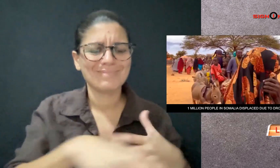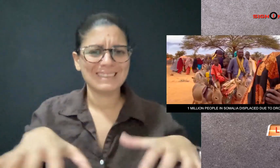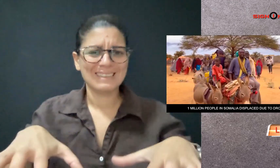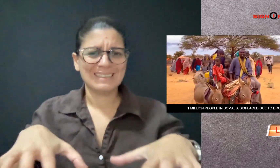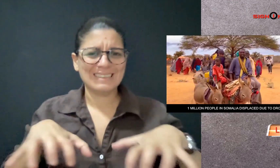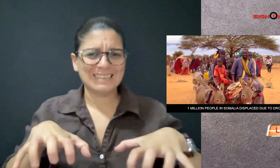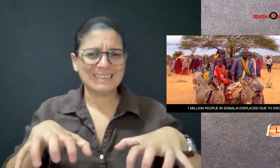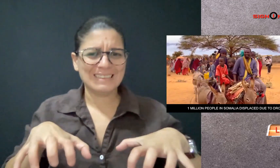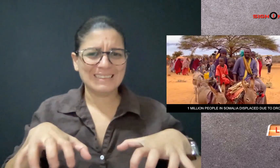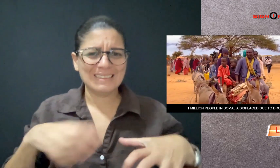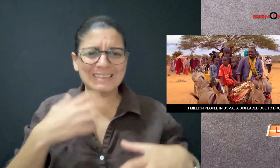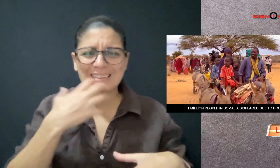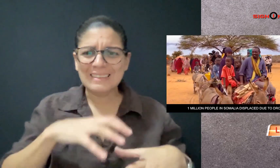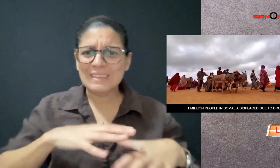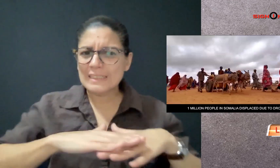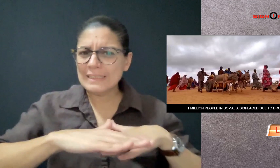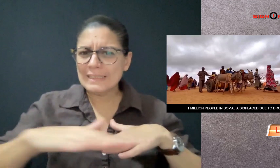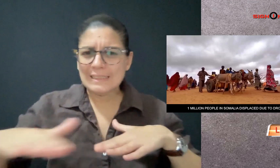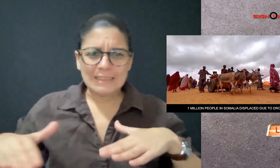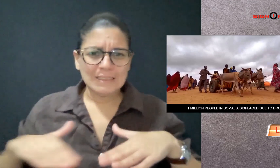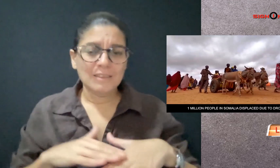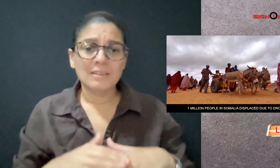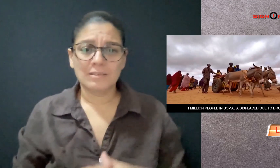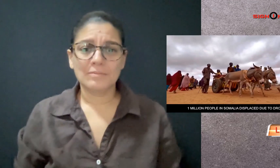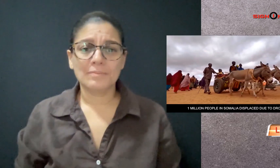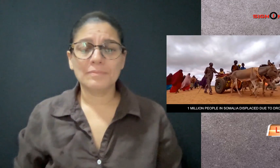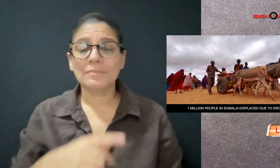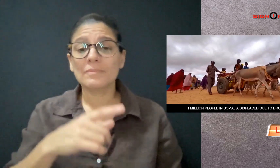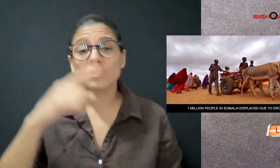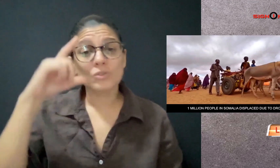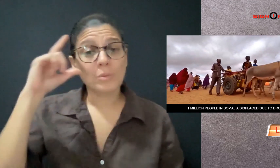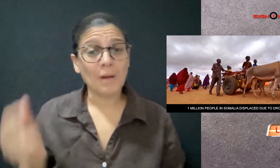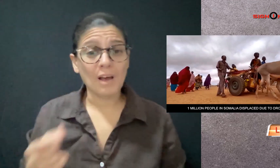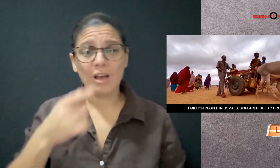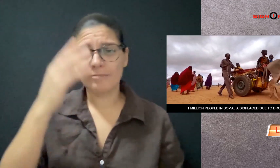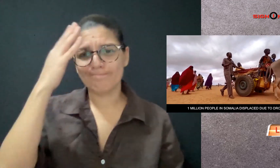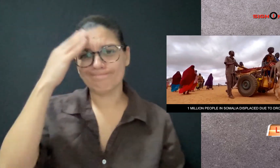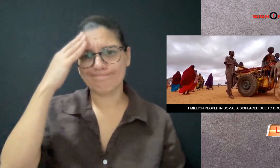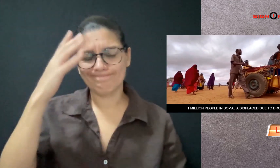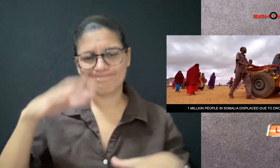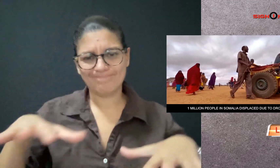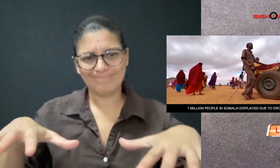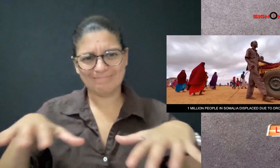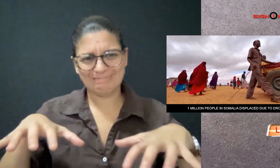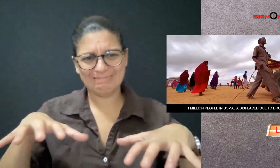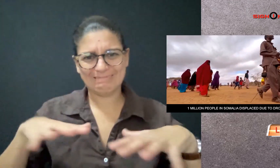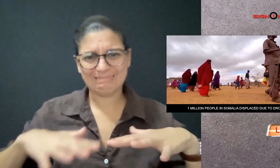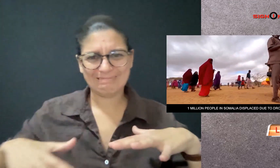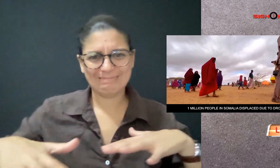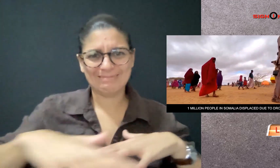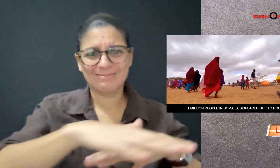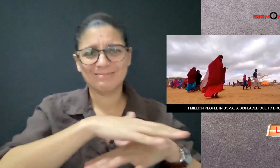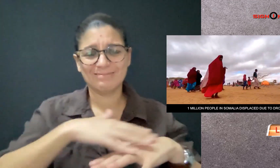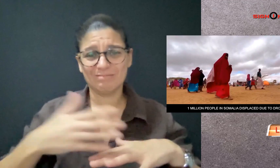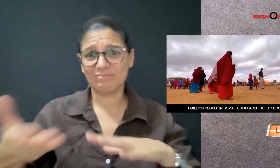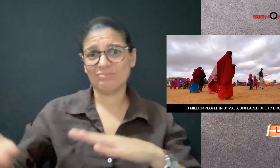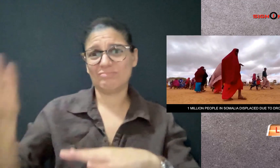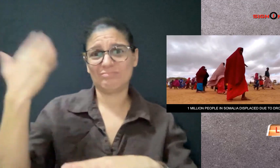have been displaced due to severe drought. Somalia is experiencing a two